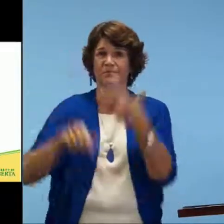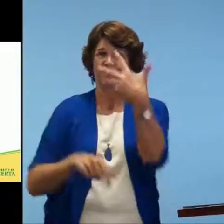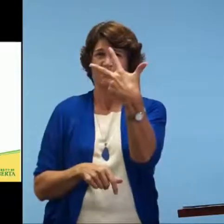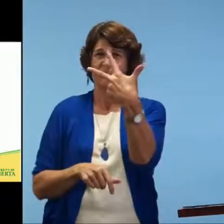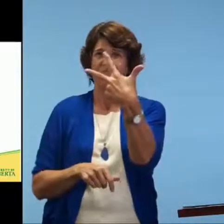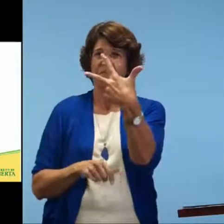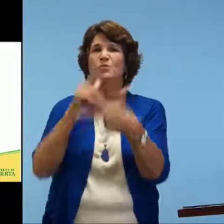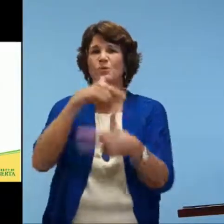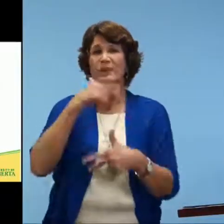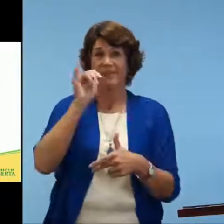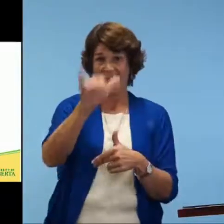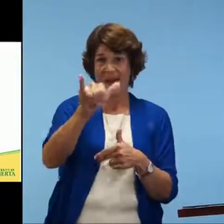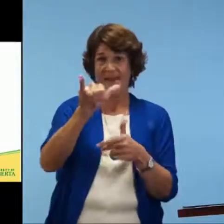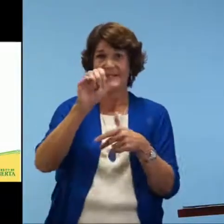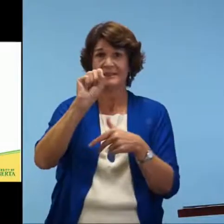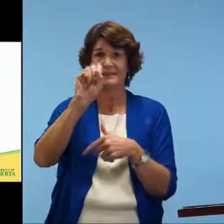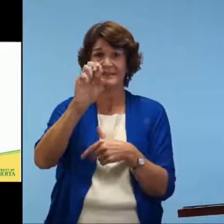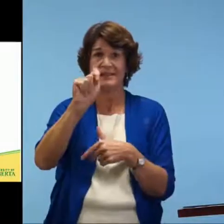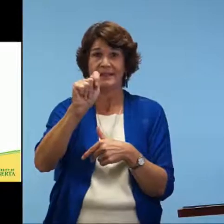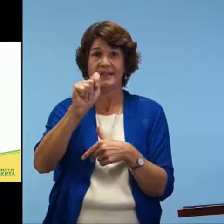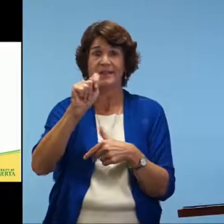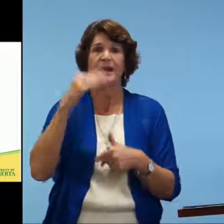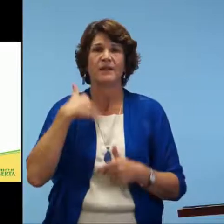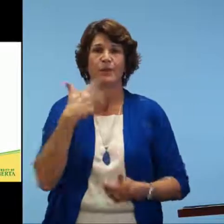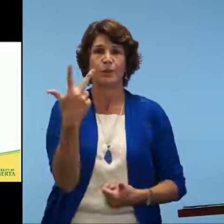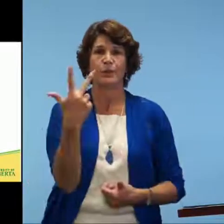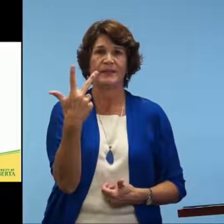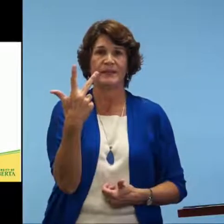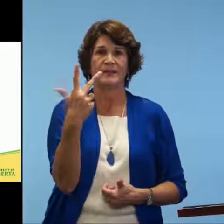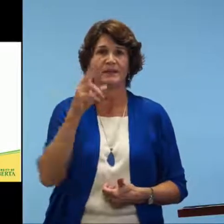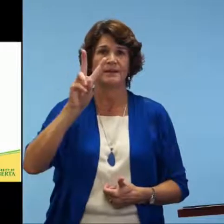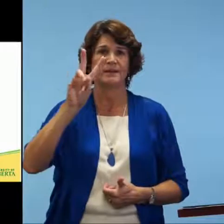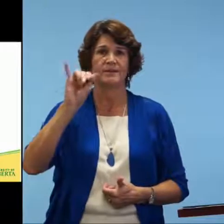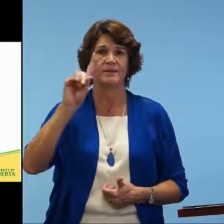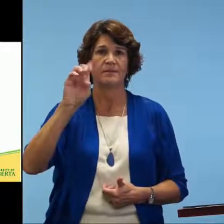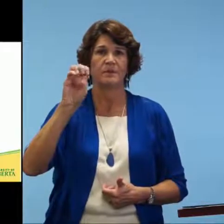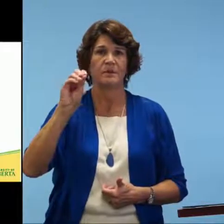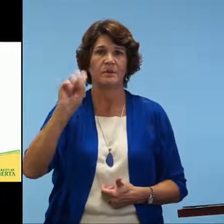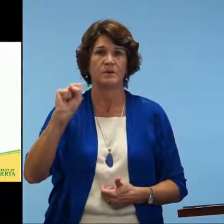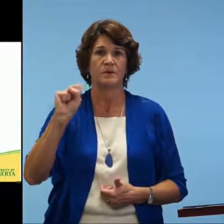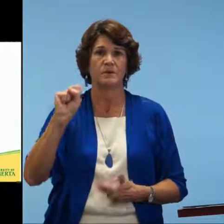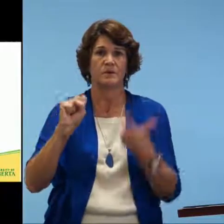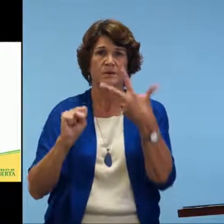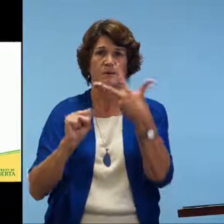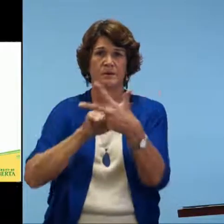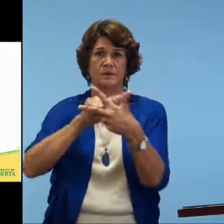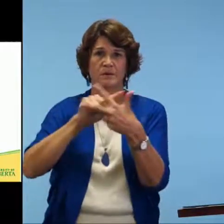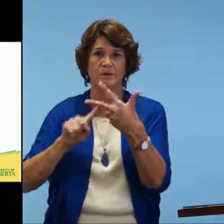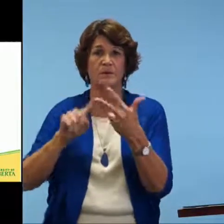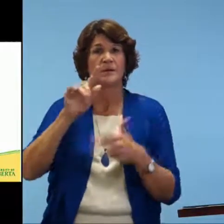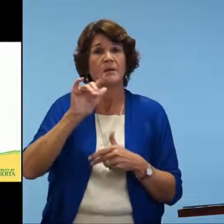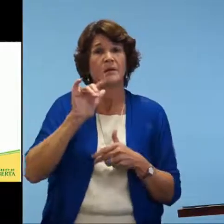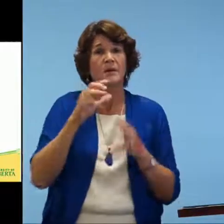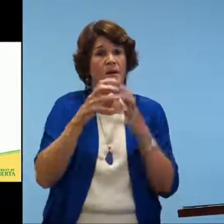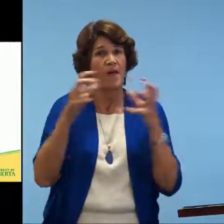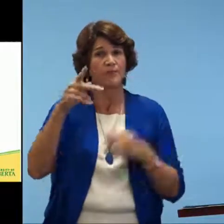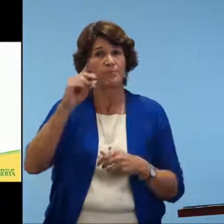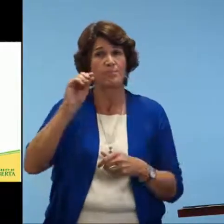So you'll see the three pictures on the screen. That set has three videos for the expressive.